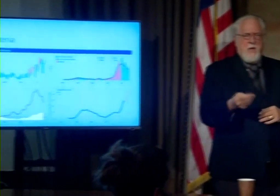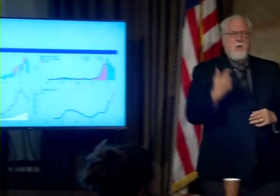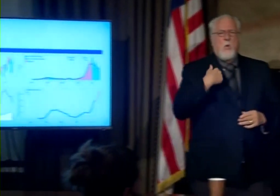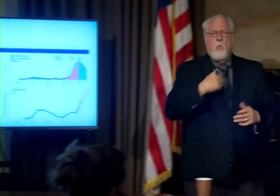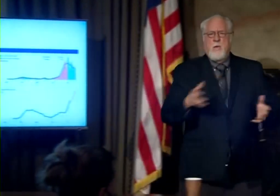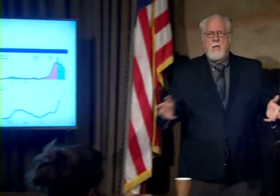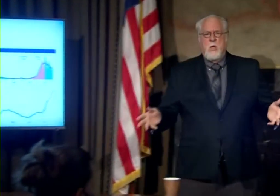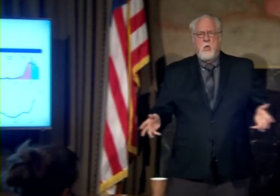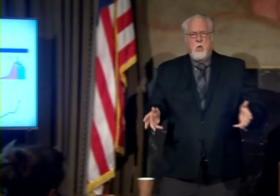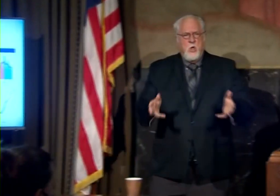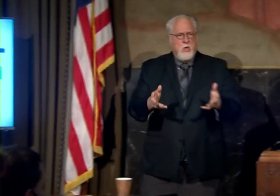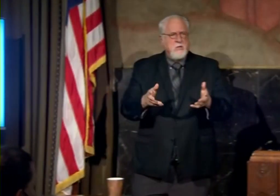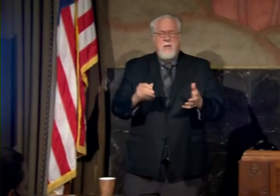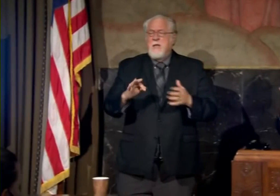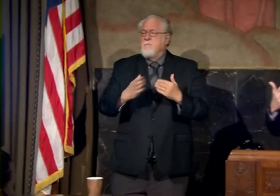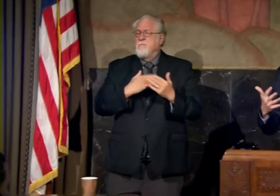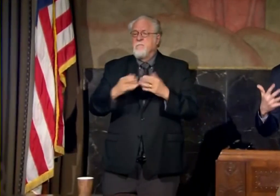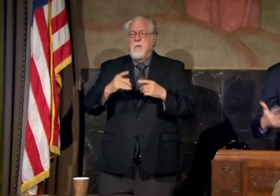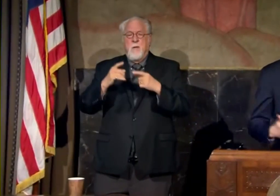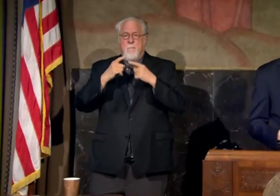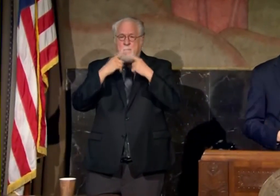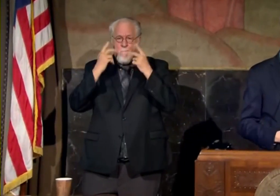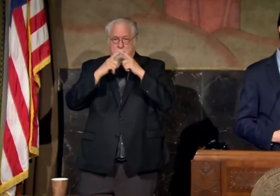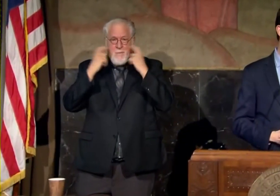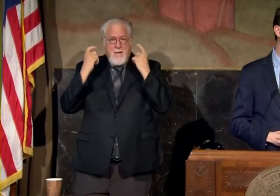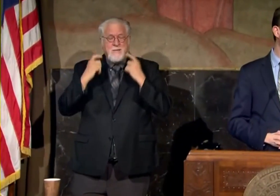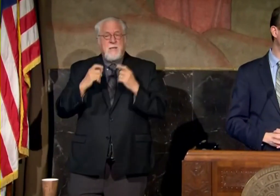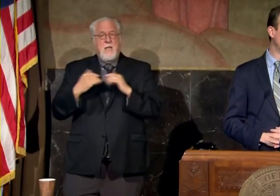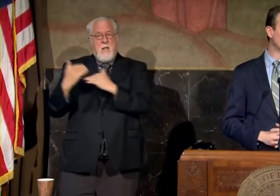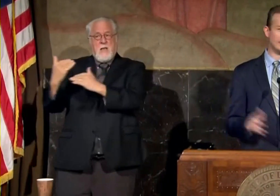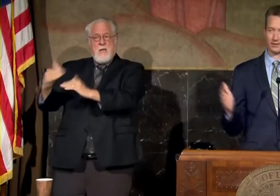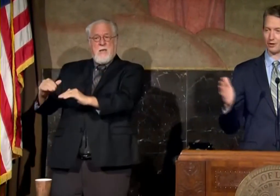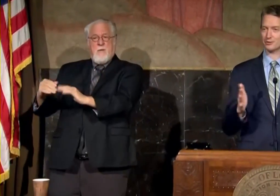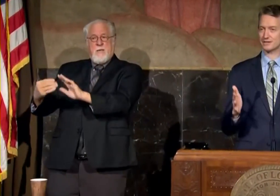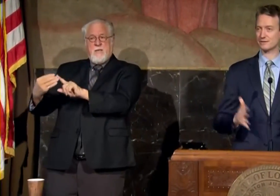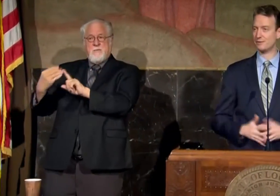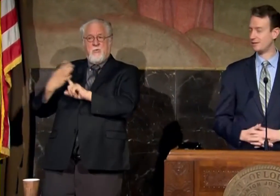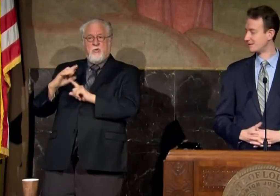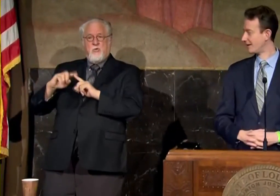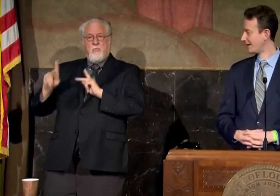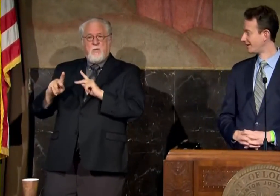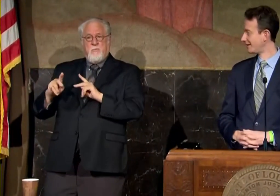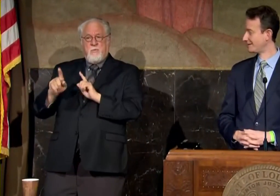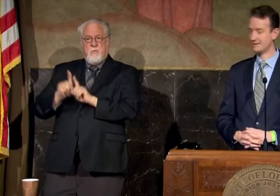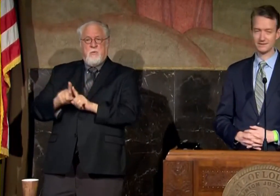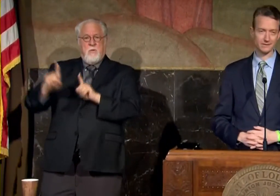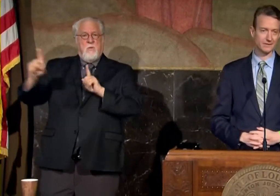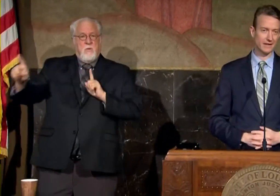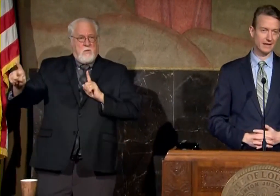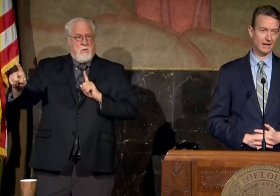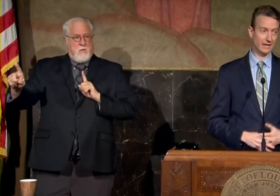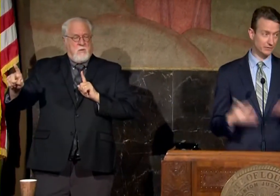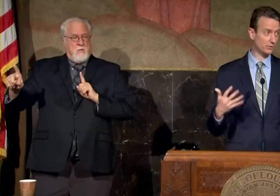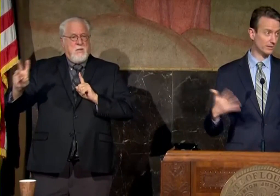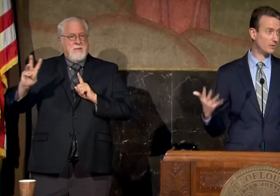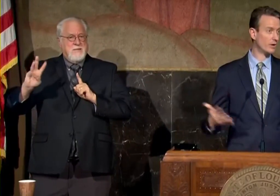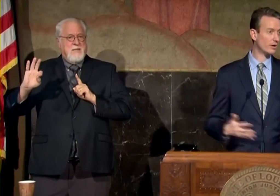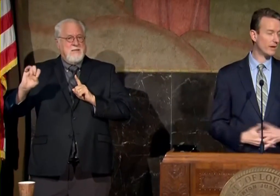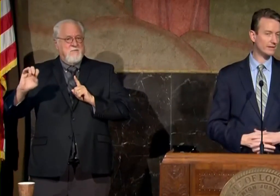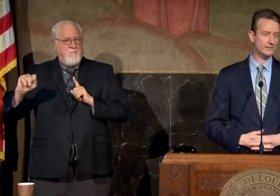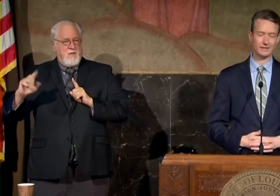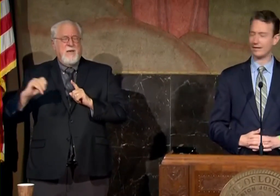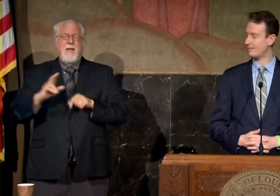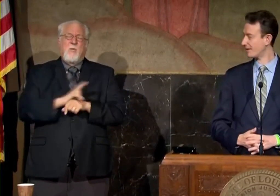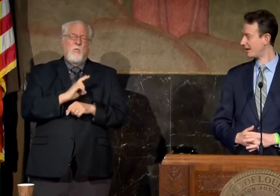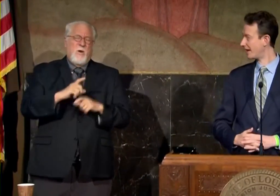you to even if you're wearing a mask limit your exposure to people in under six feet uh distance and certainly be wearing